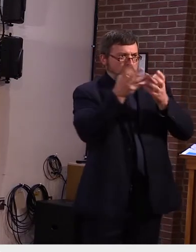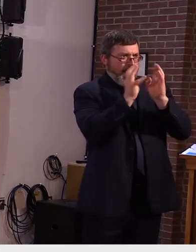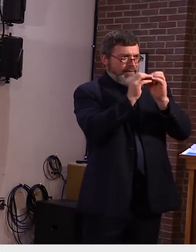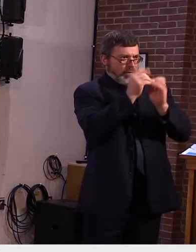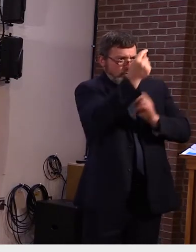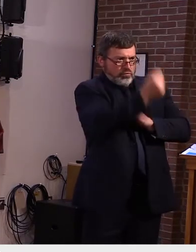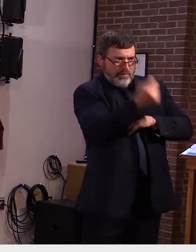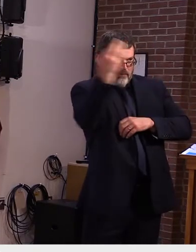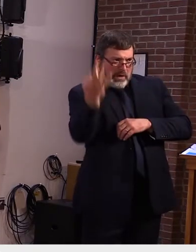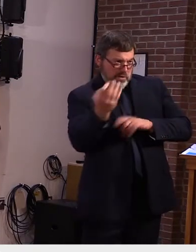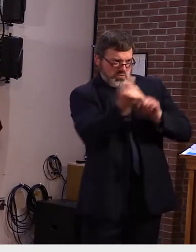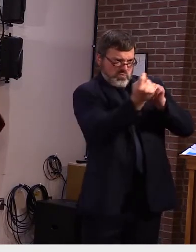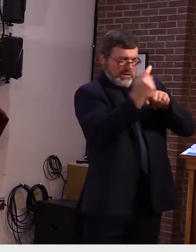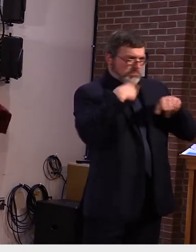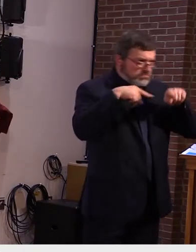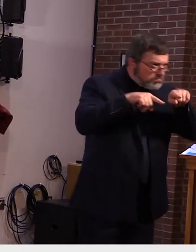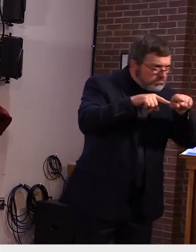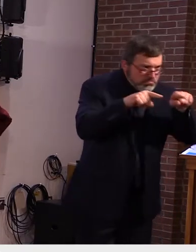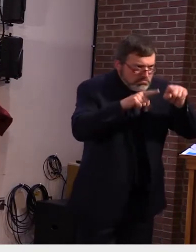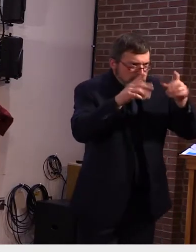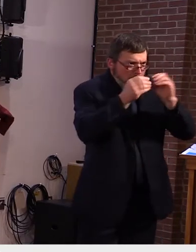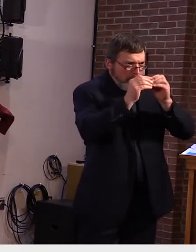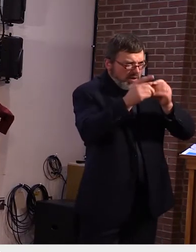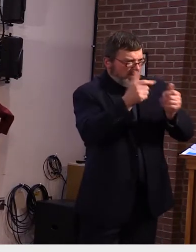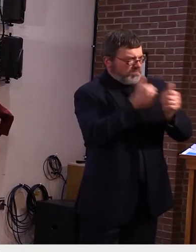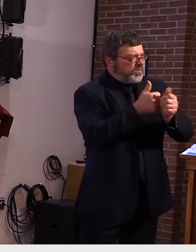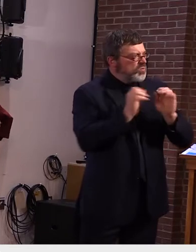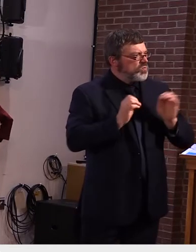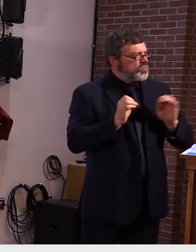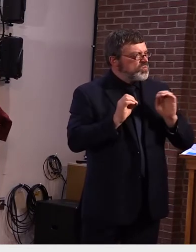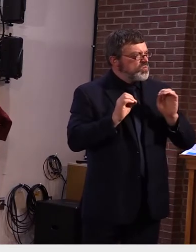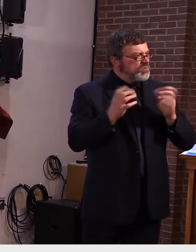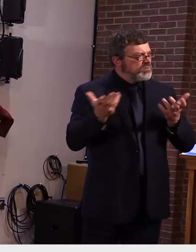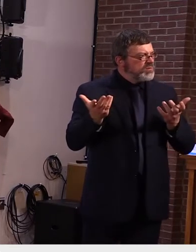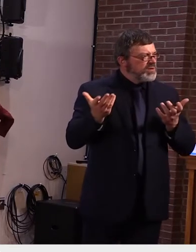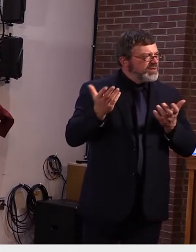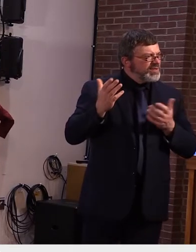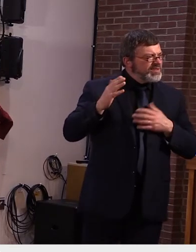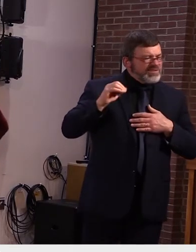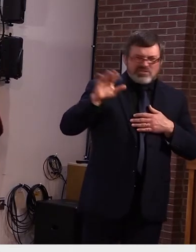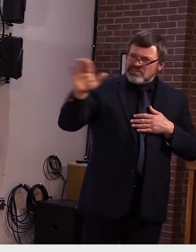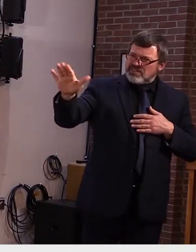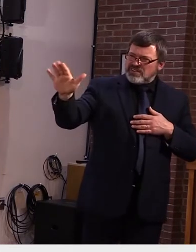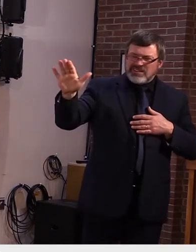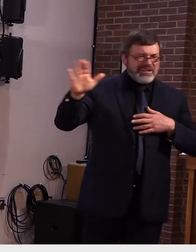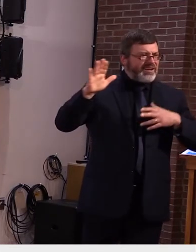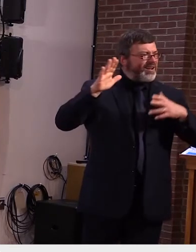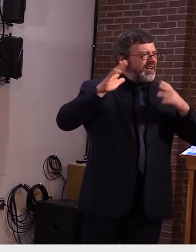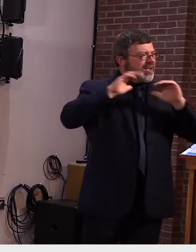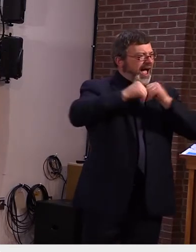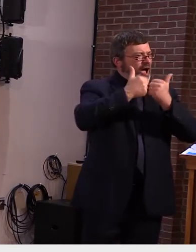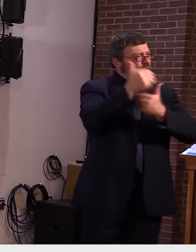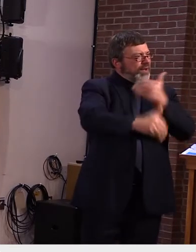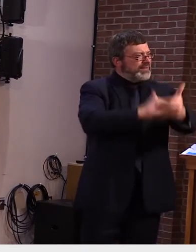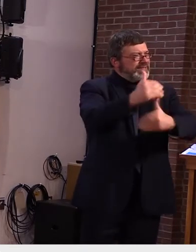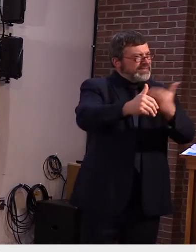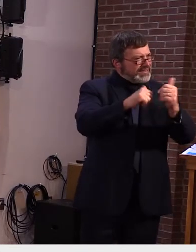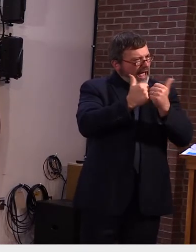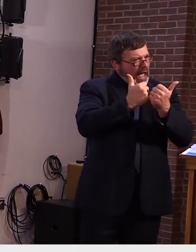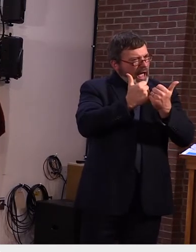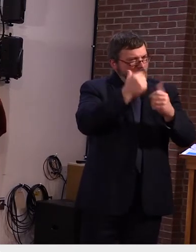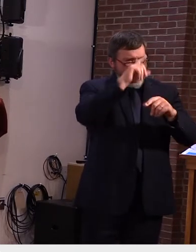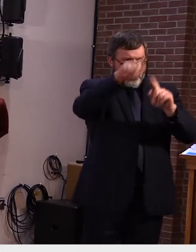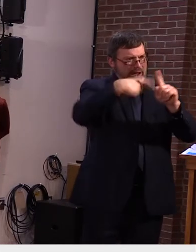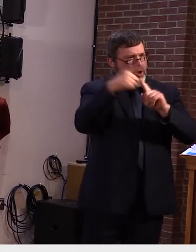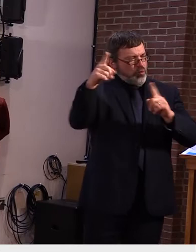that have been affected are there any plans to kind of update that pdf more frequently or the pdf of school